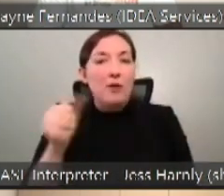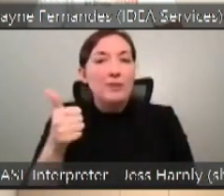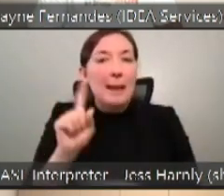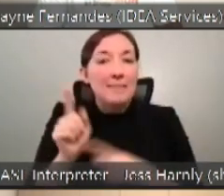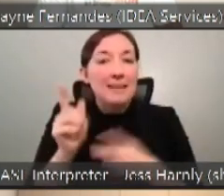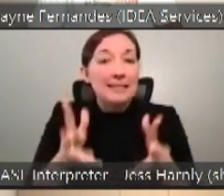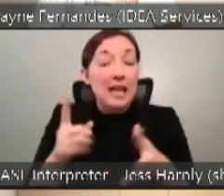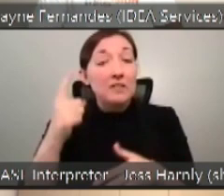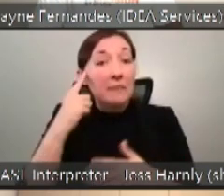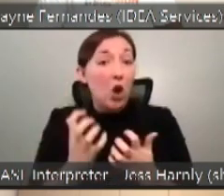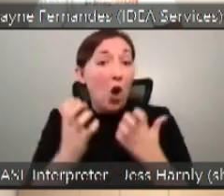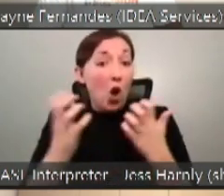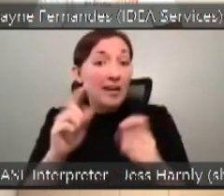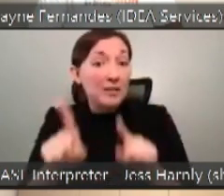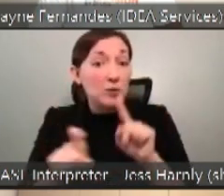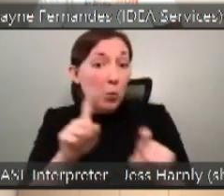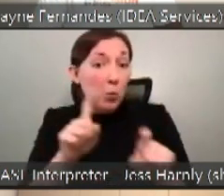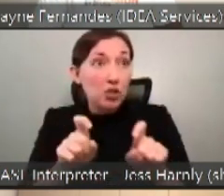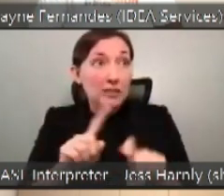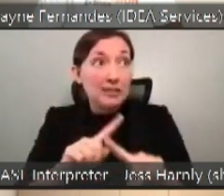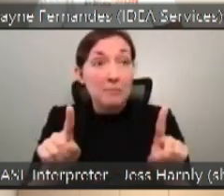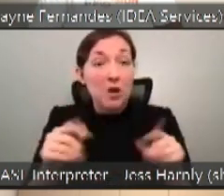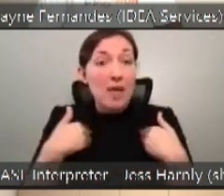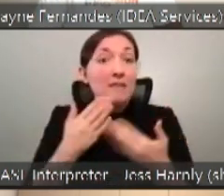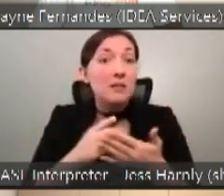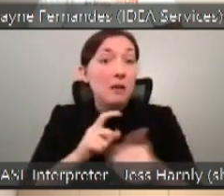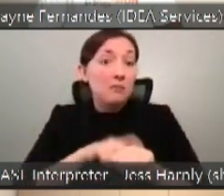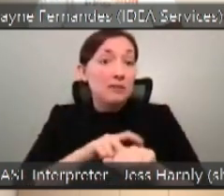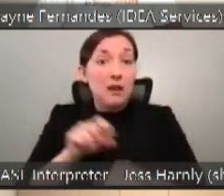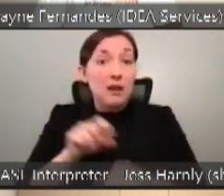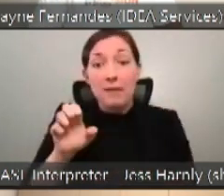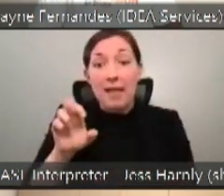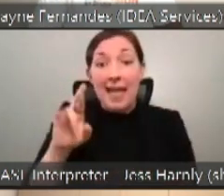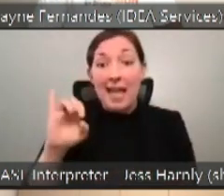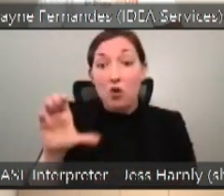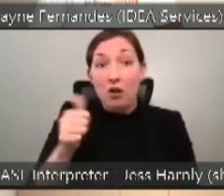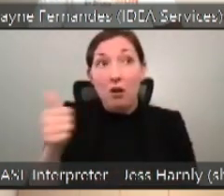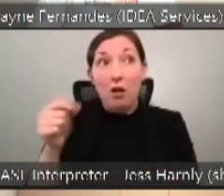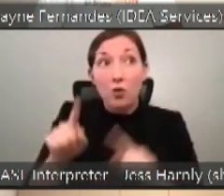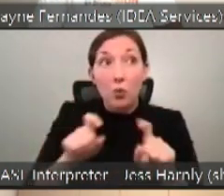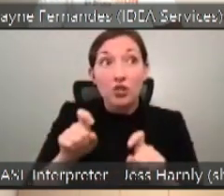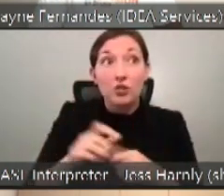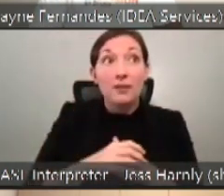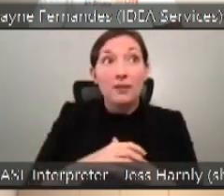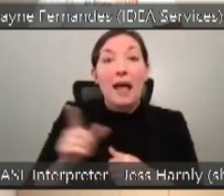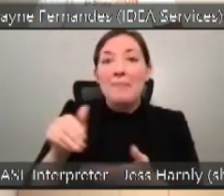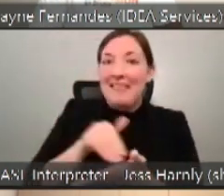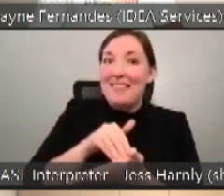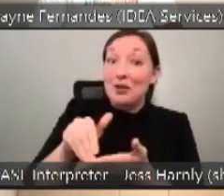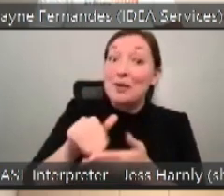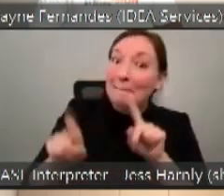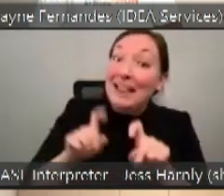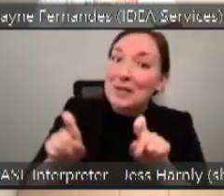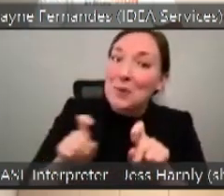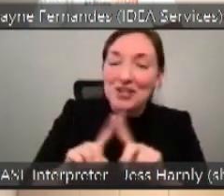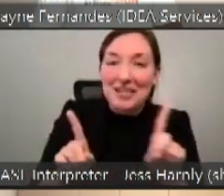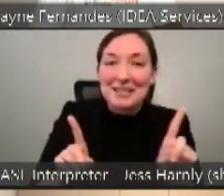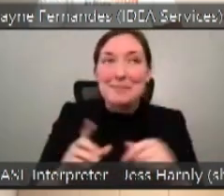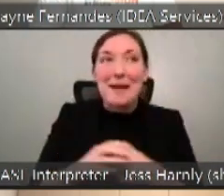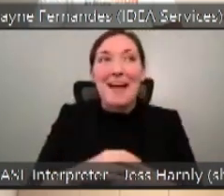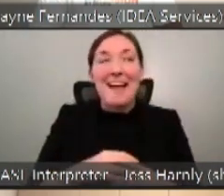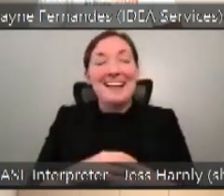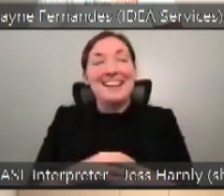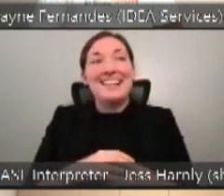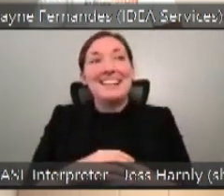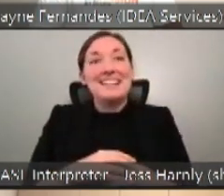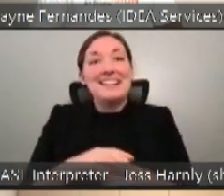but we have a little time. Eric, is there something else you'd like to ask now before we do that? There's a million questions, but no, I mean, I just want to